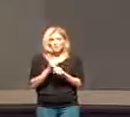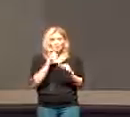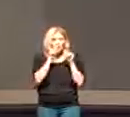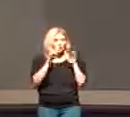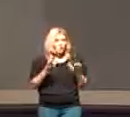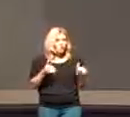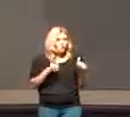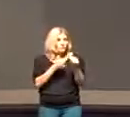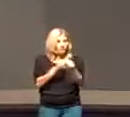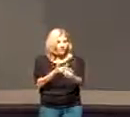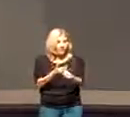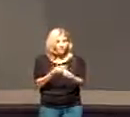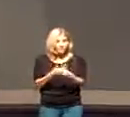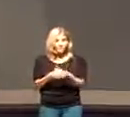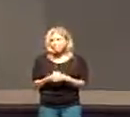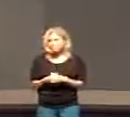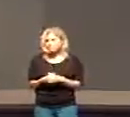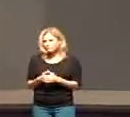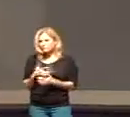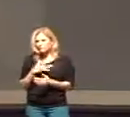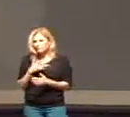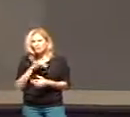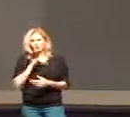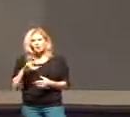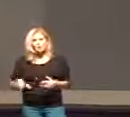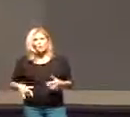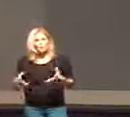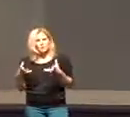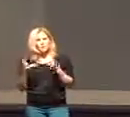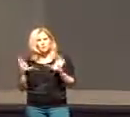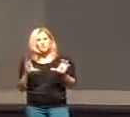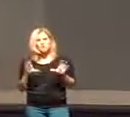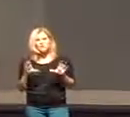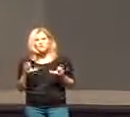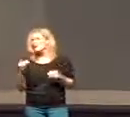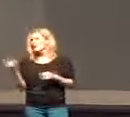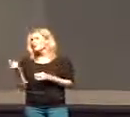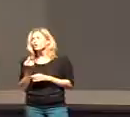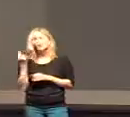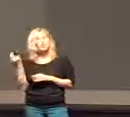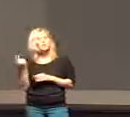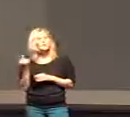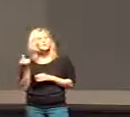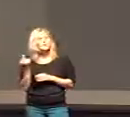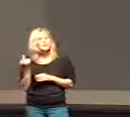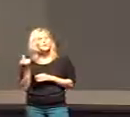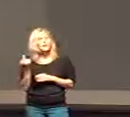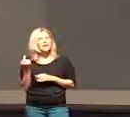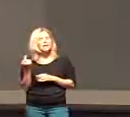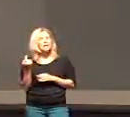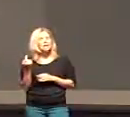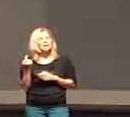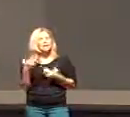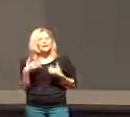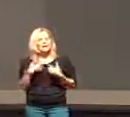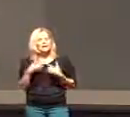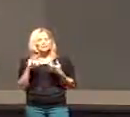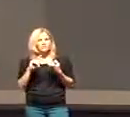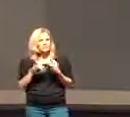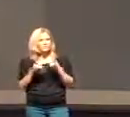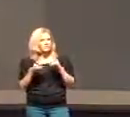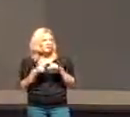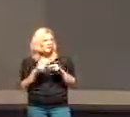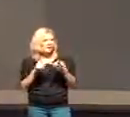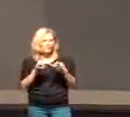obedient to follow the Lord is wanting us to do has almost always been accompanied by friends